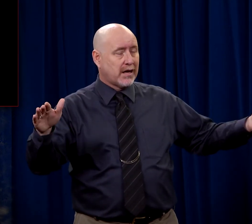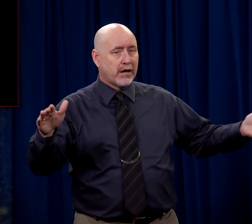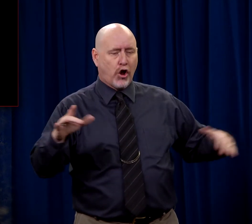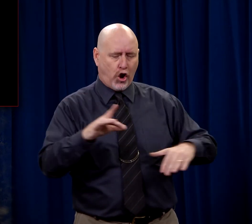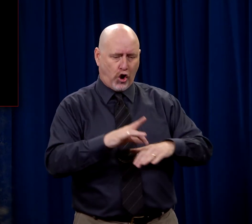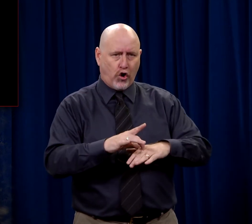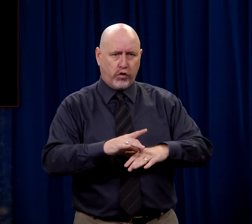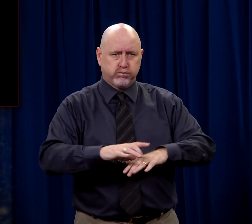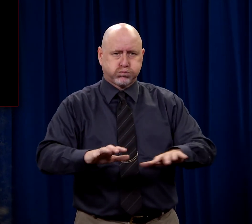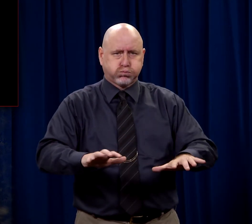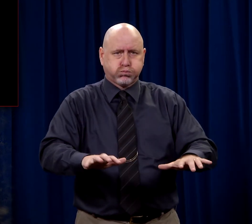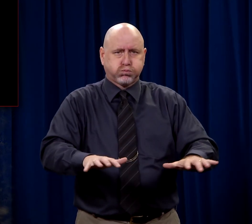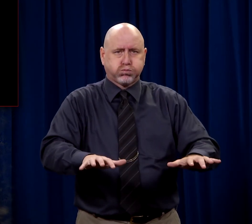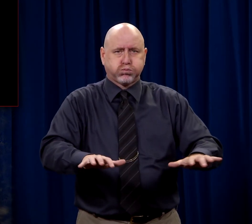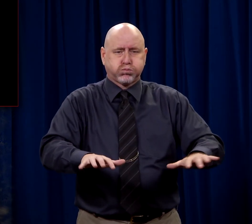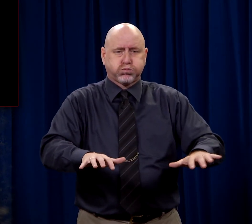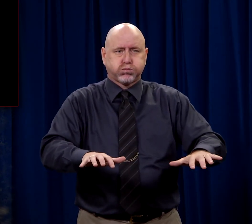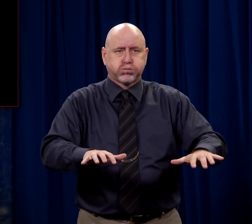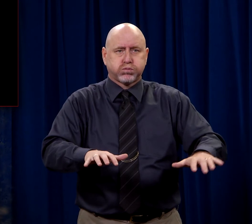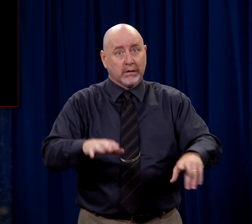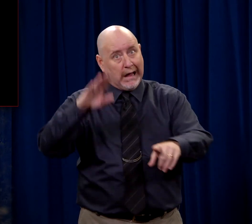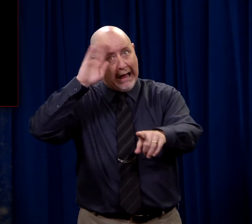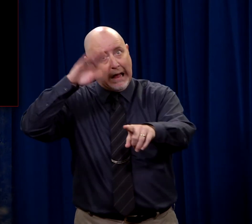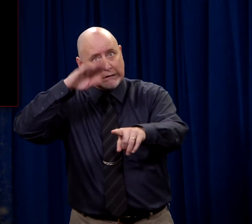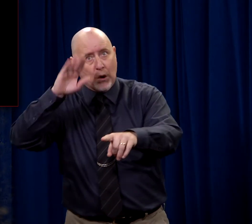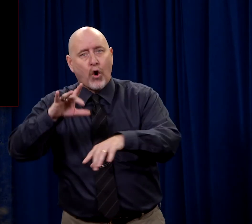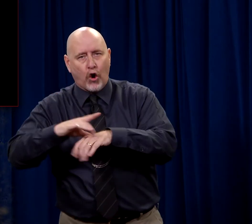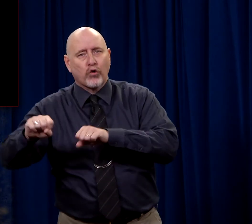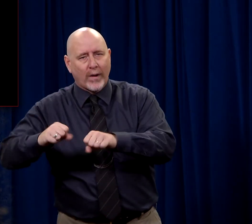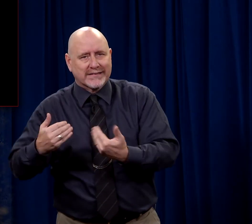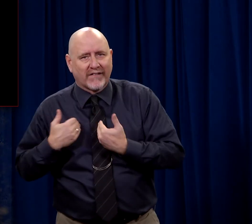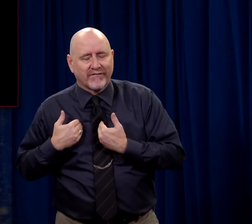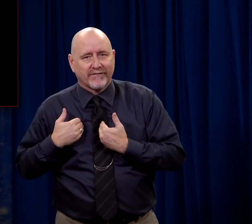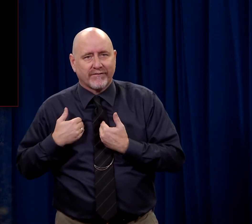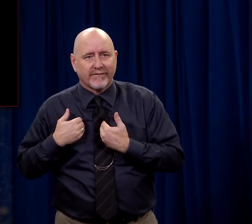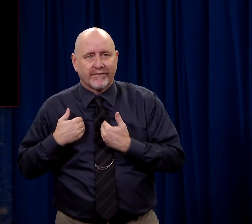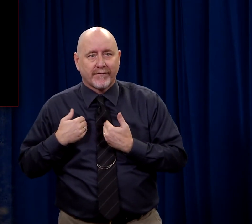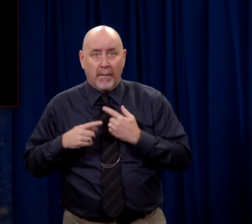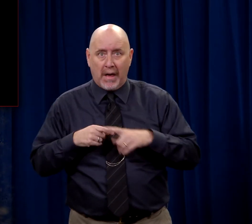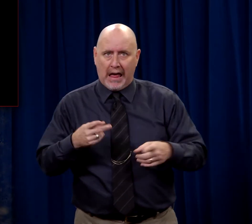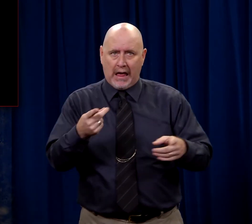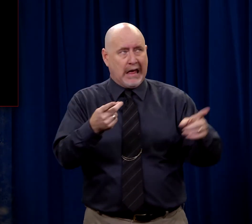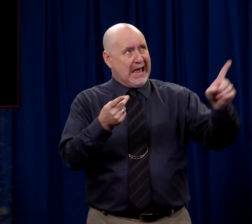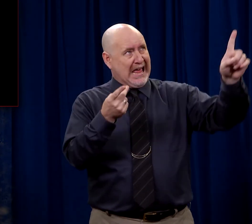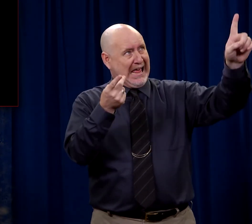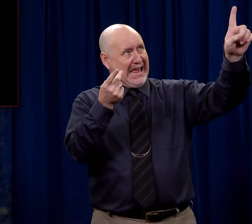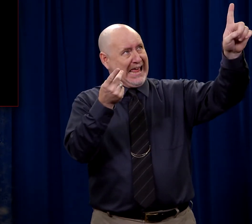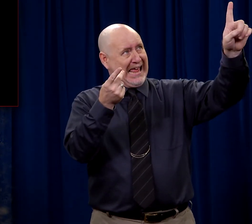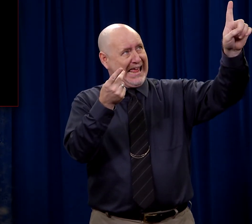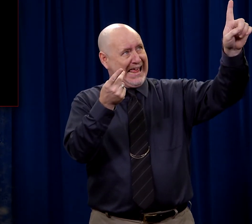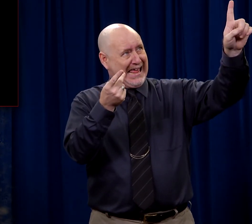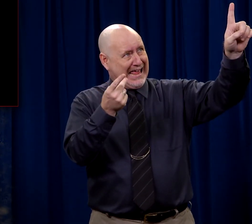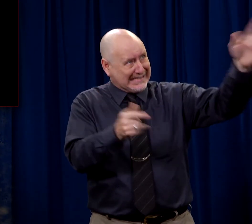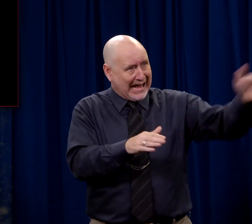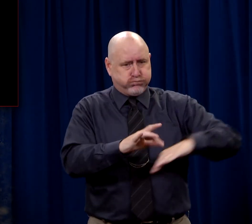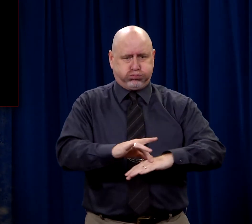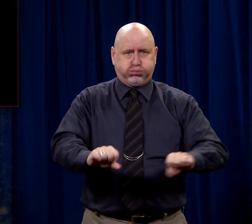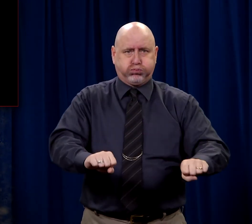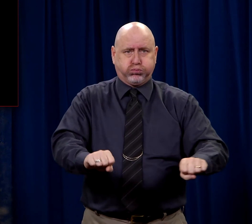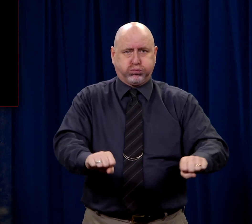the earth began to quake. I know. I know there are earthquakes. But it happened at the moment that Jesus died.